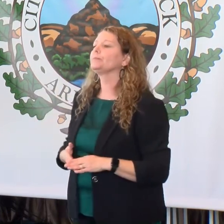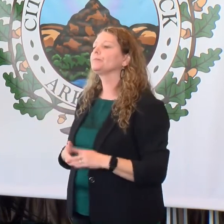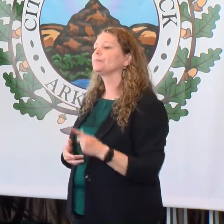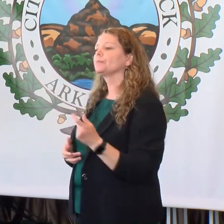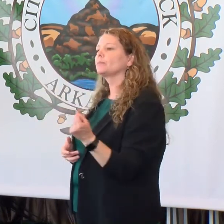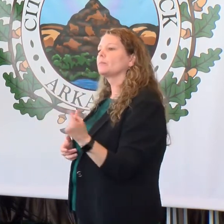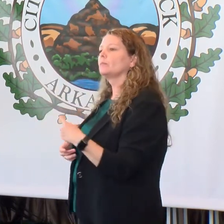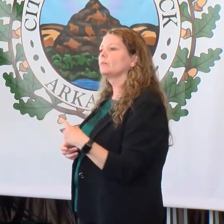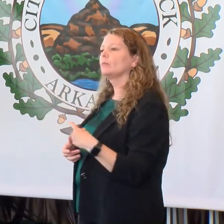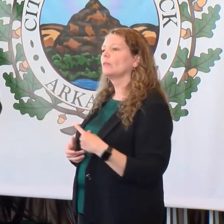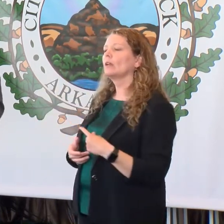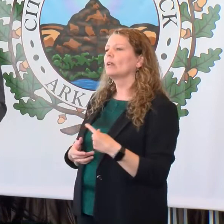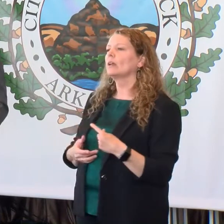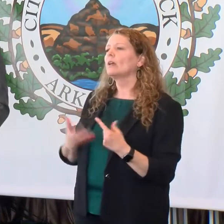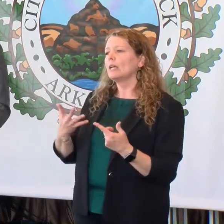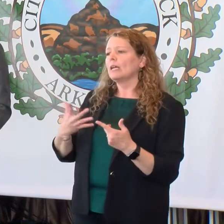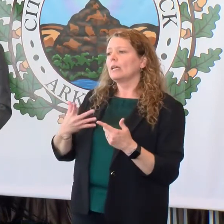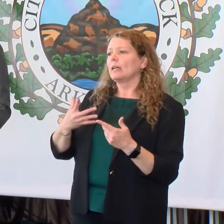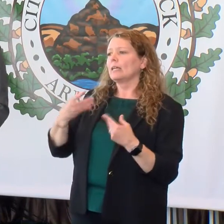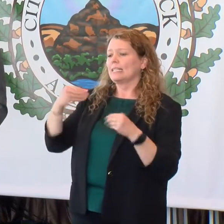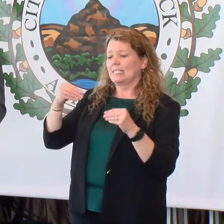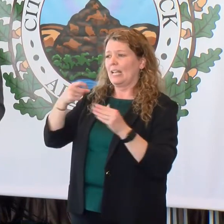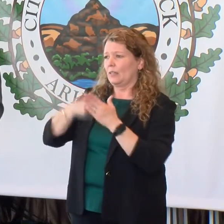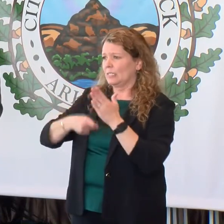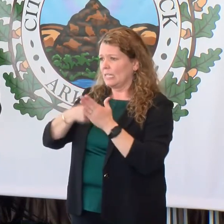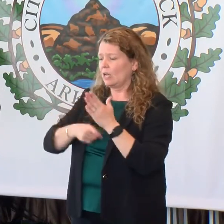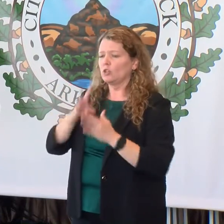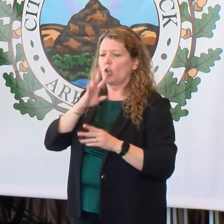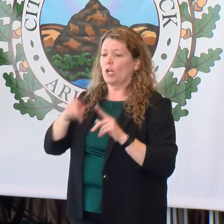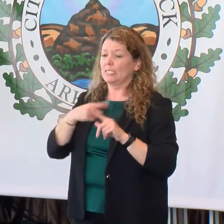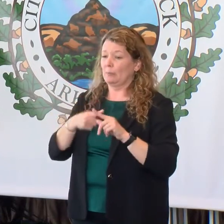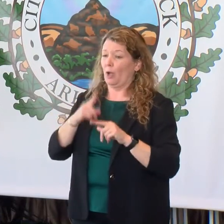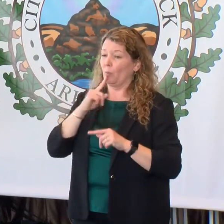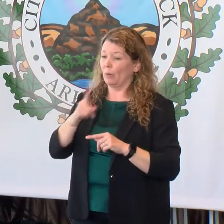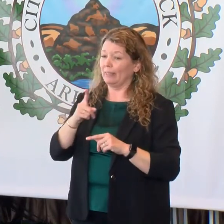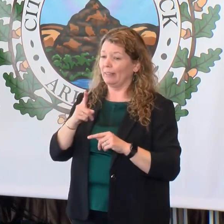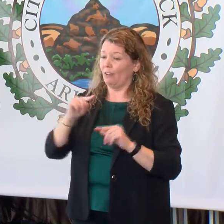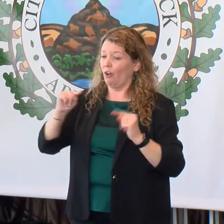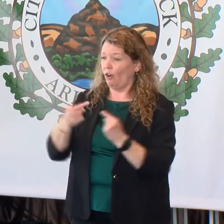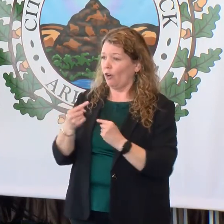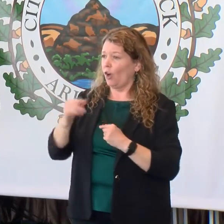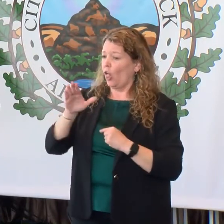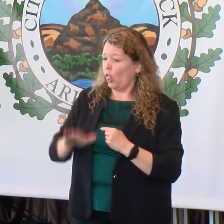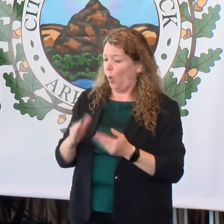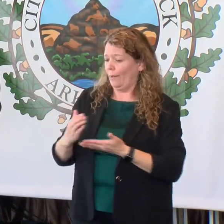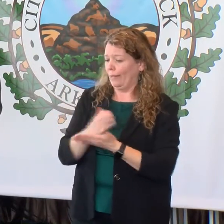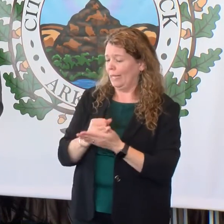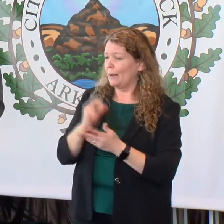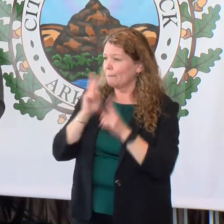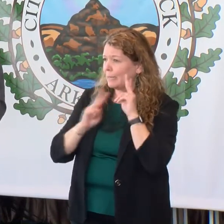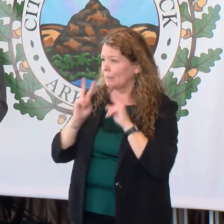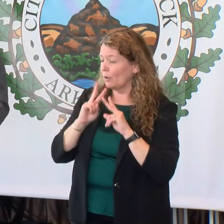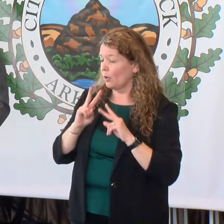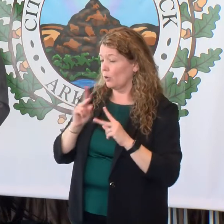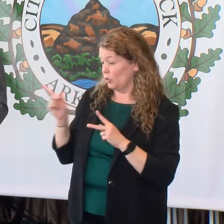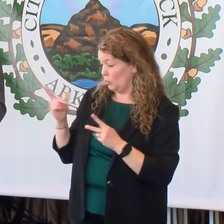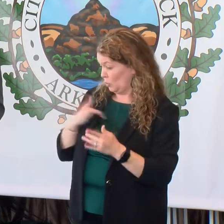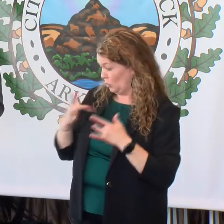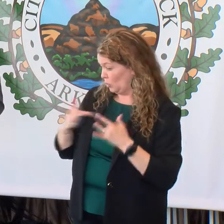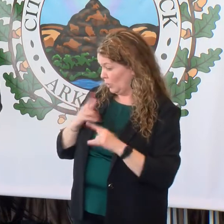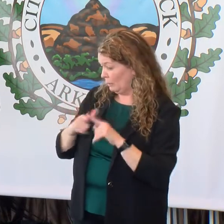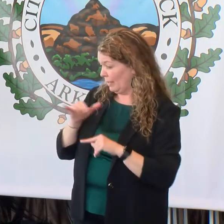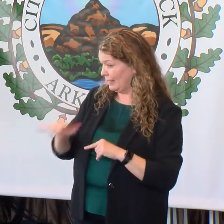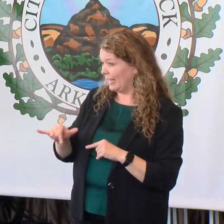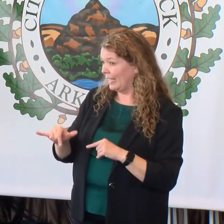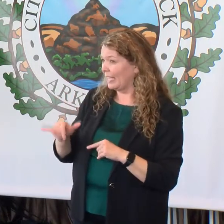The nature of sales tax is that it lands hardest on low-income people. And I'm just wondering if that's a concern at all. I know